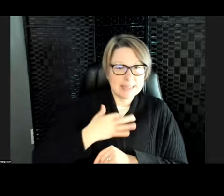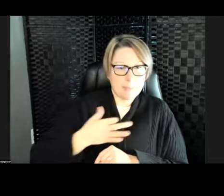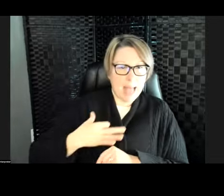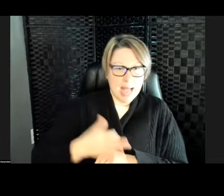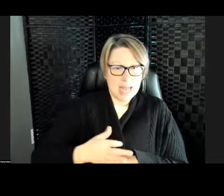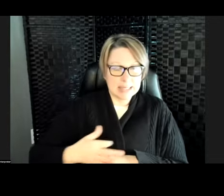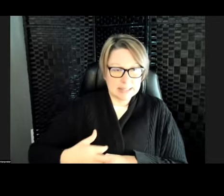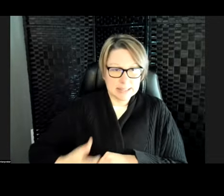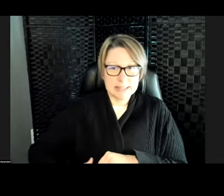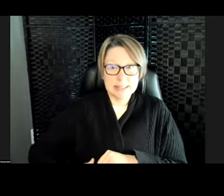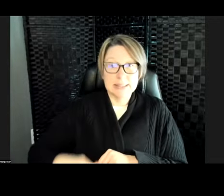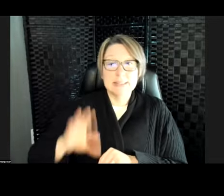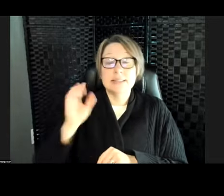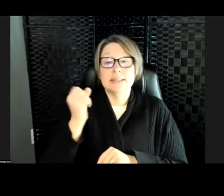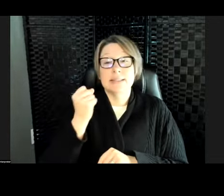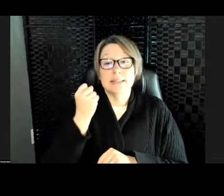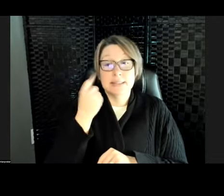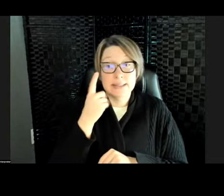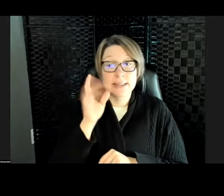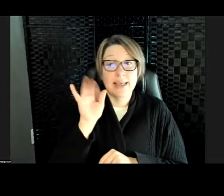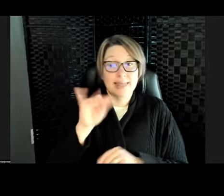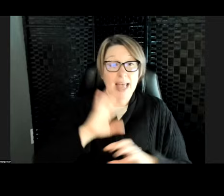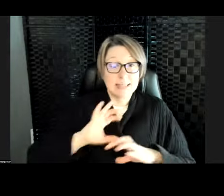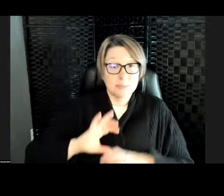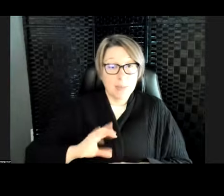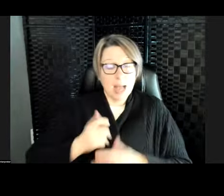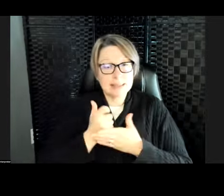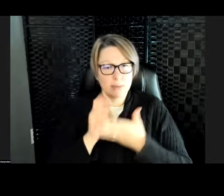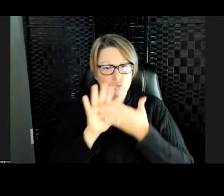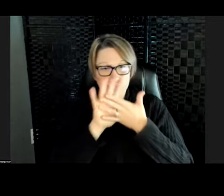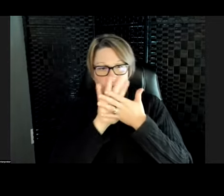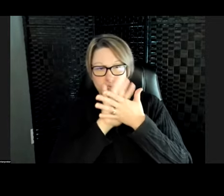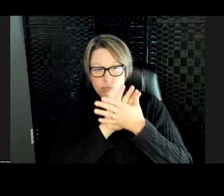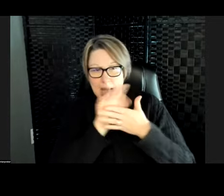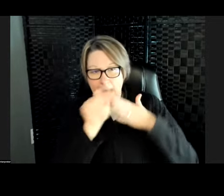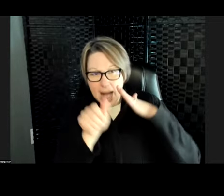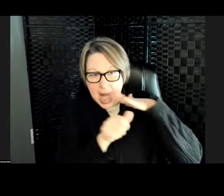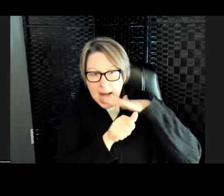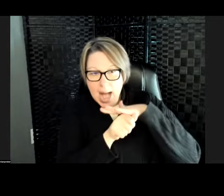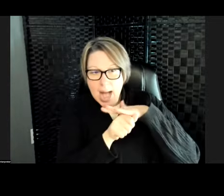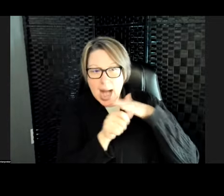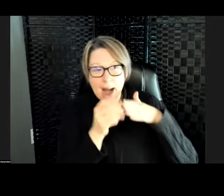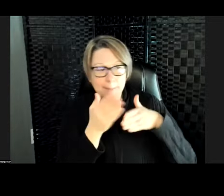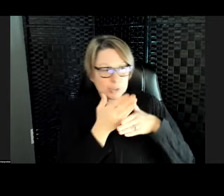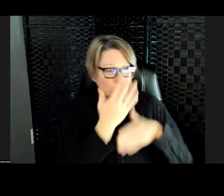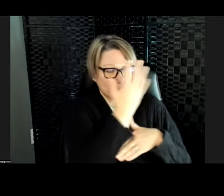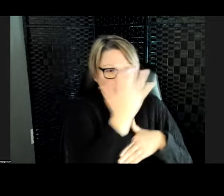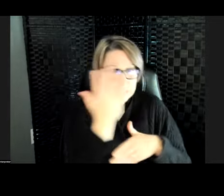Why Those spots help them camouflage. It helps them hide between trees and out